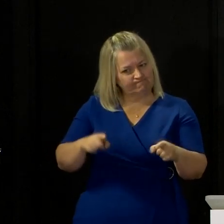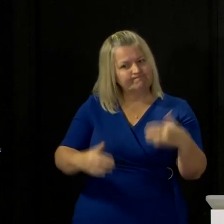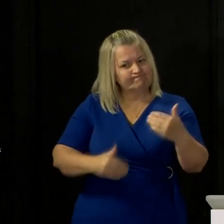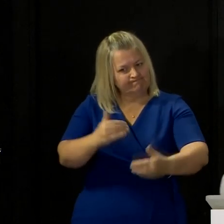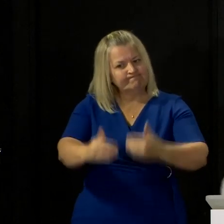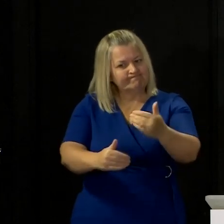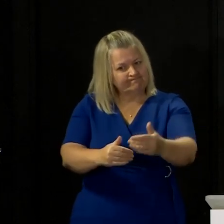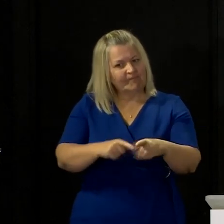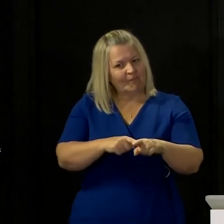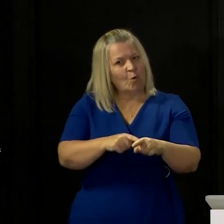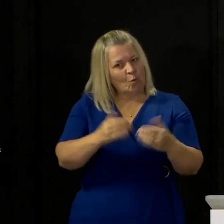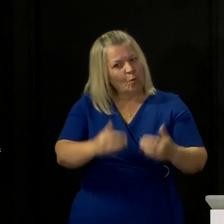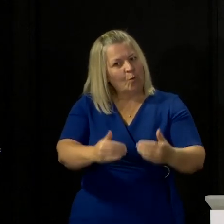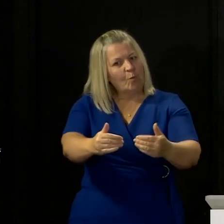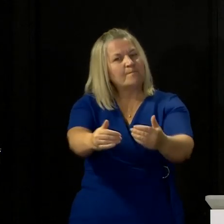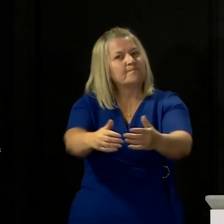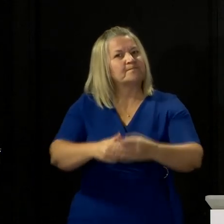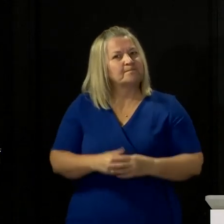on.